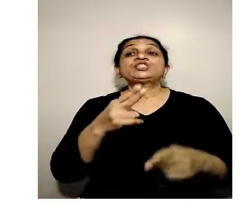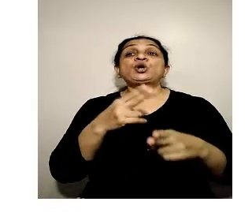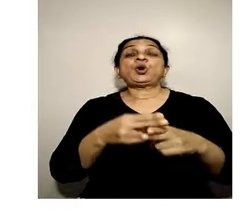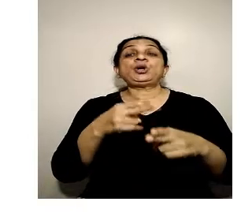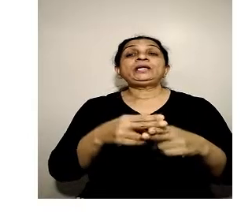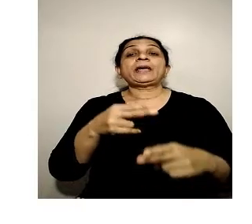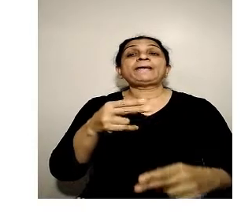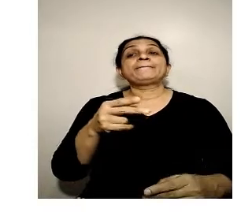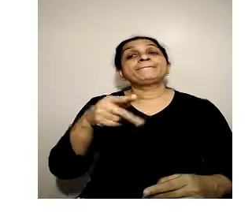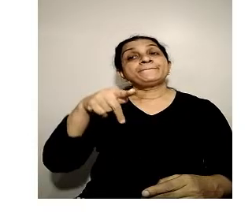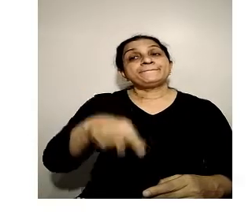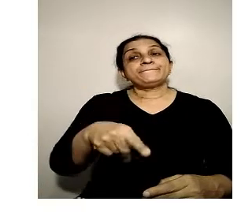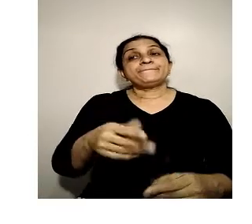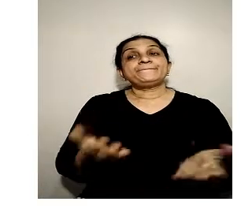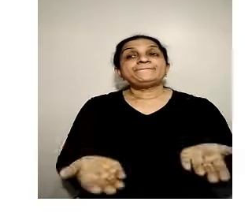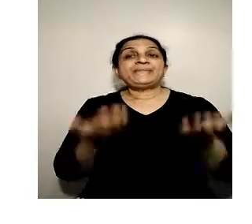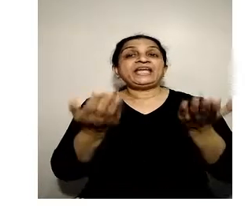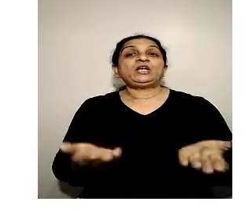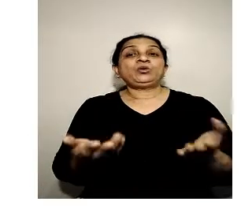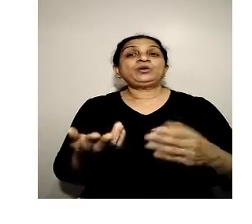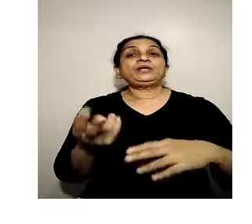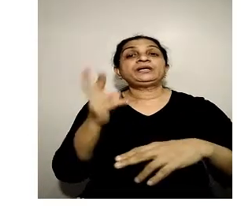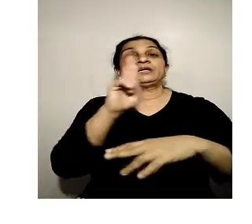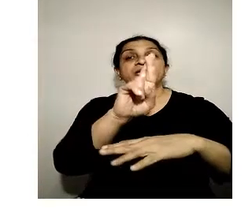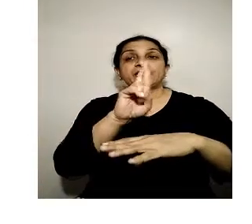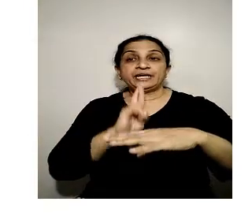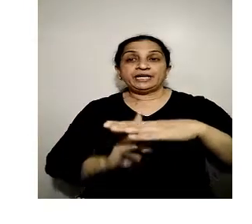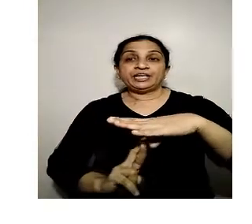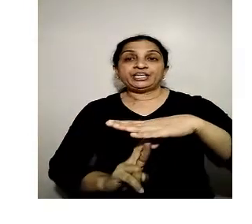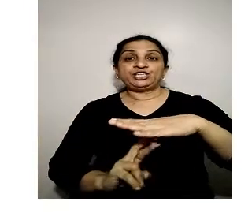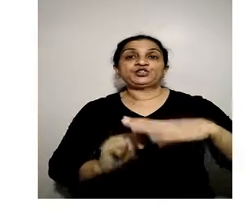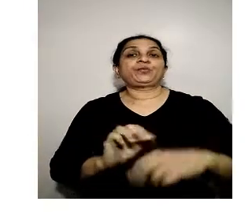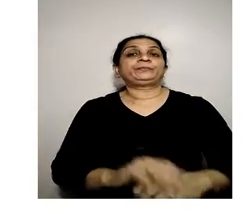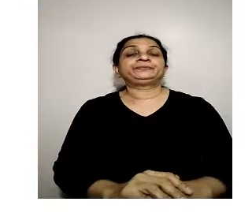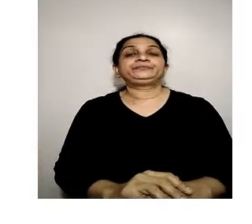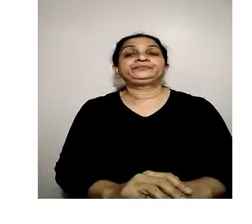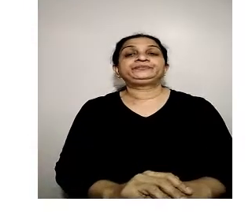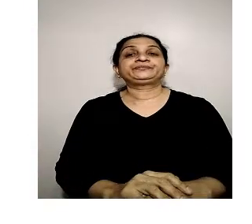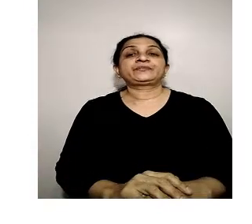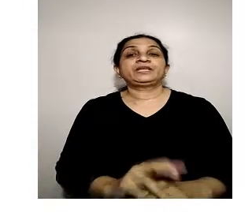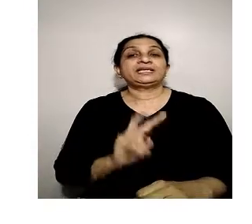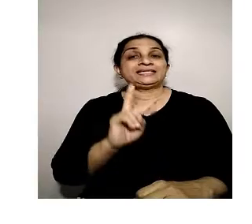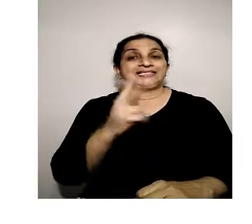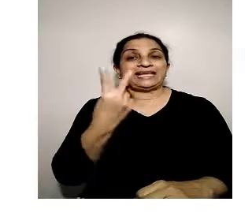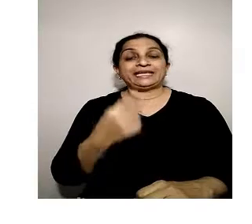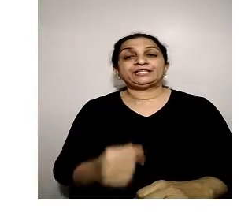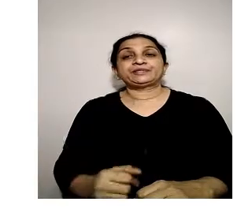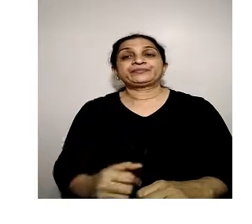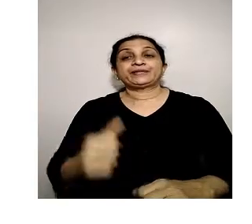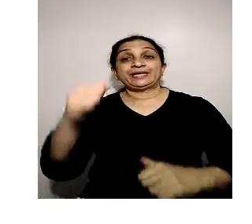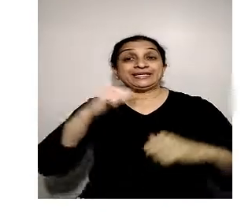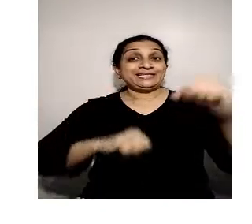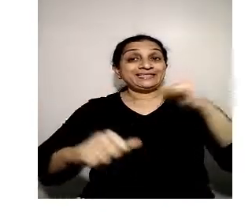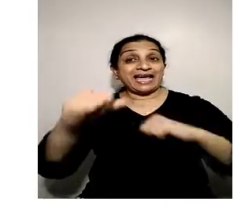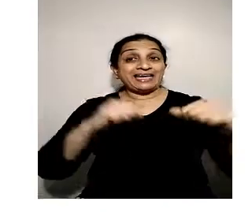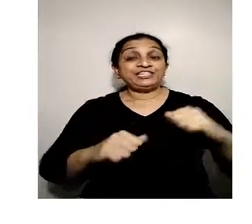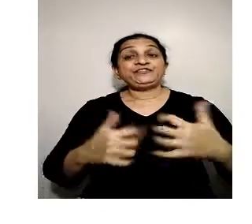called payload ratio. Second scientific